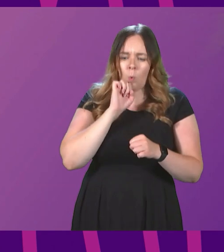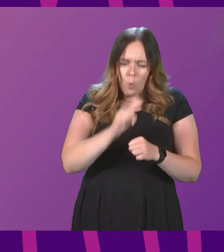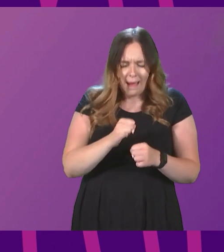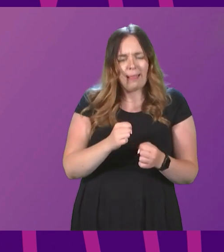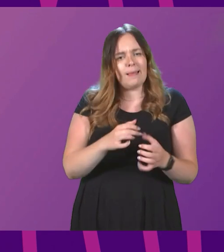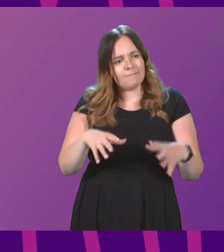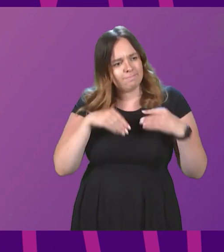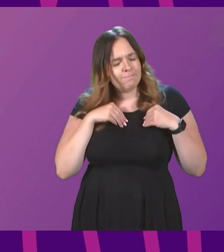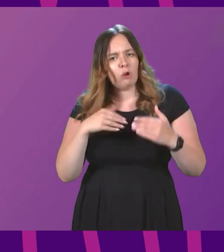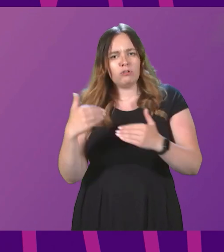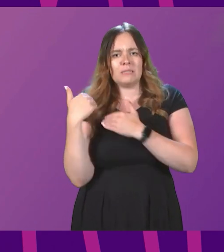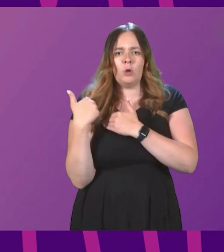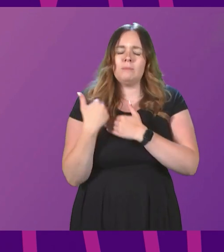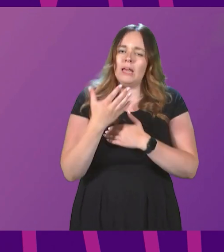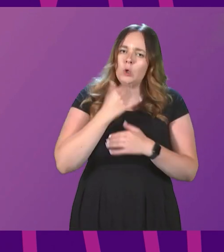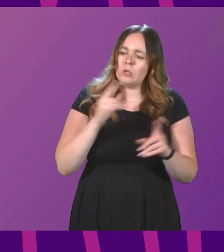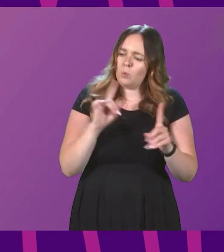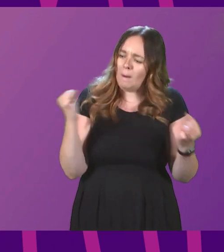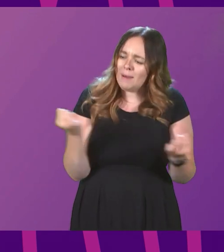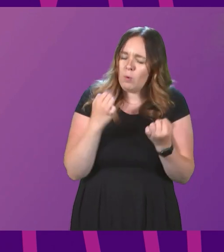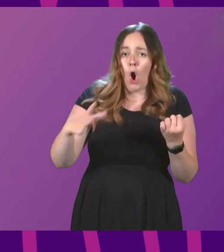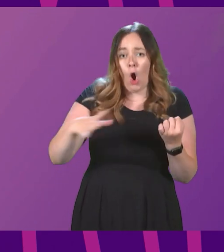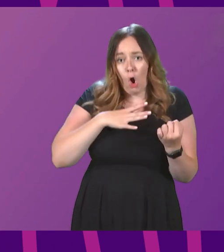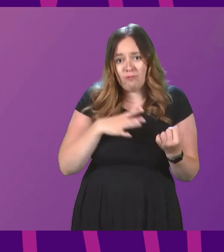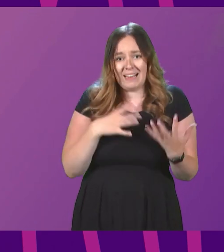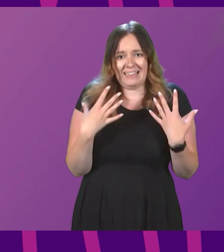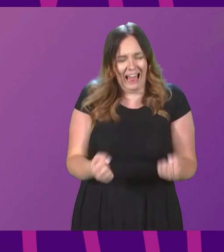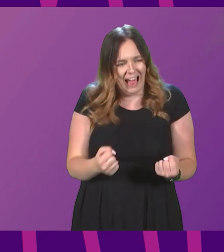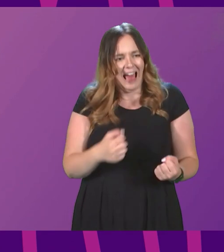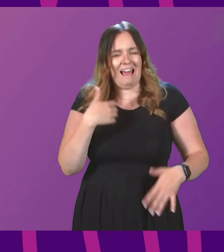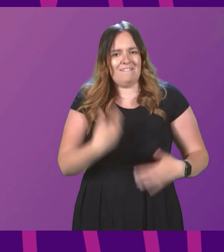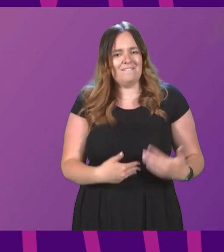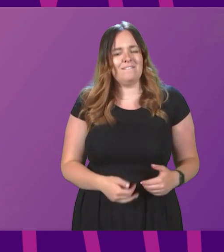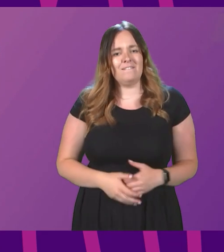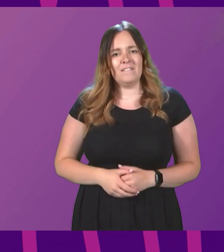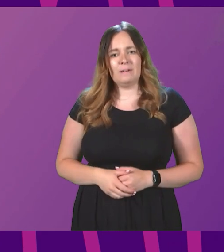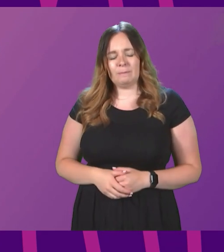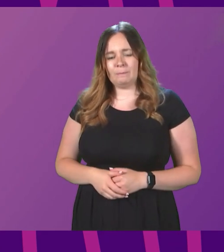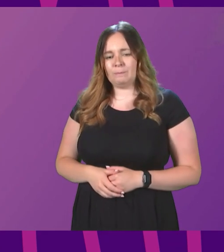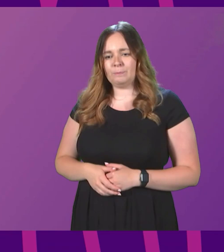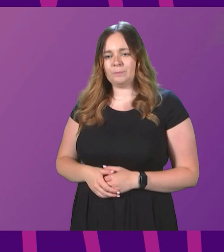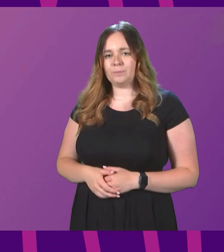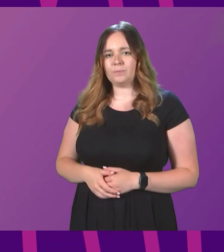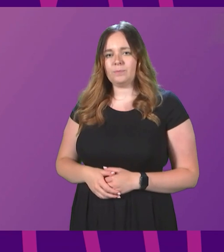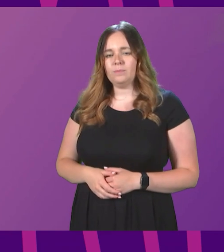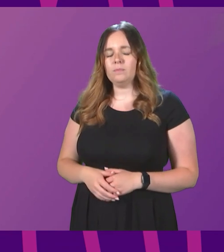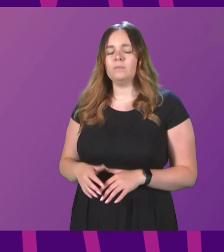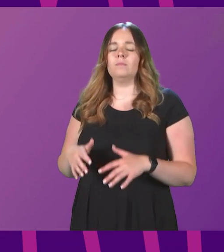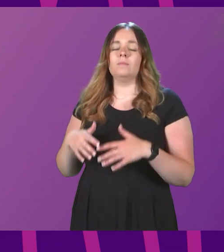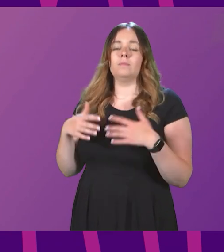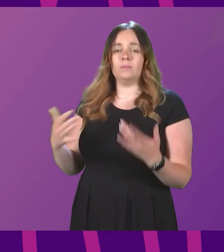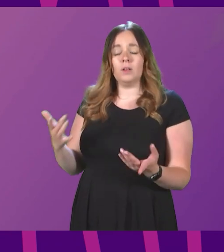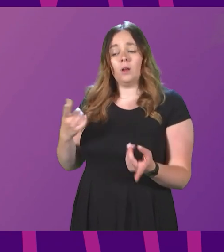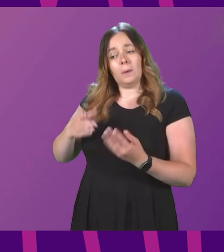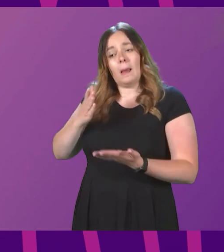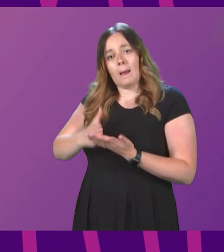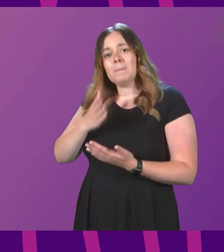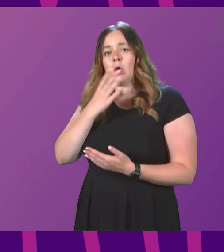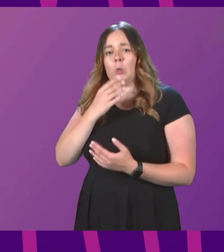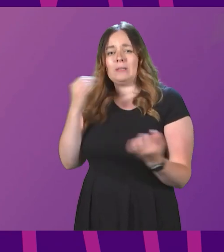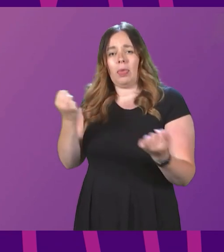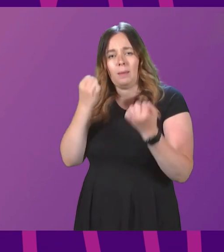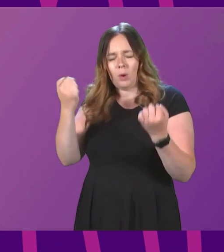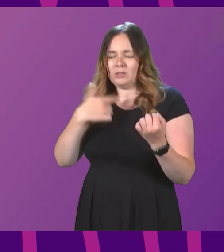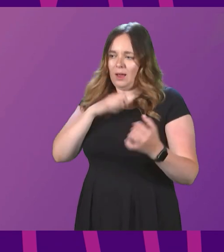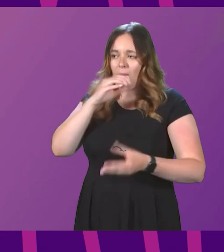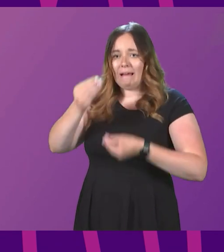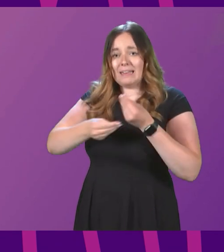use the powers you already have to the max? First Minister. Well, of course, we are using these powers. Let me set out